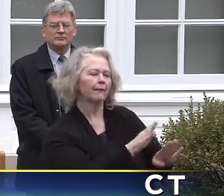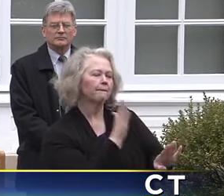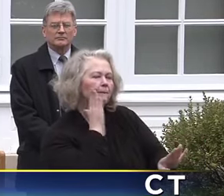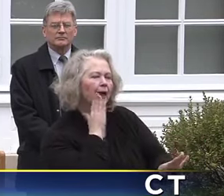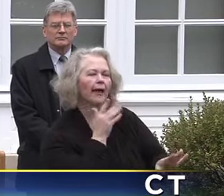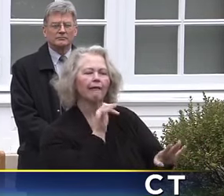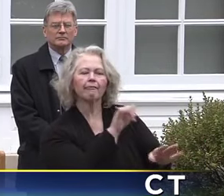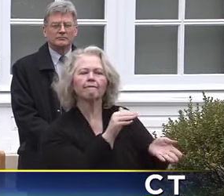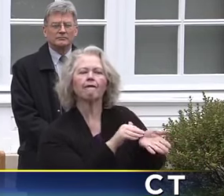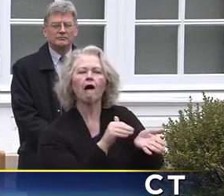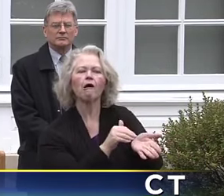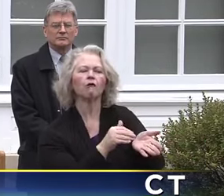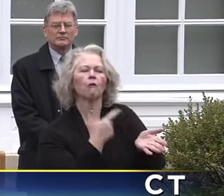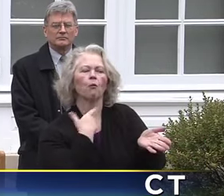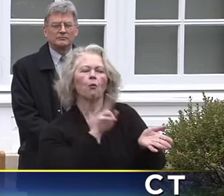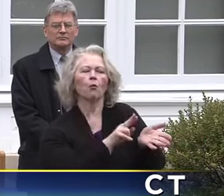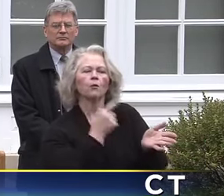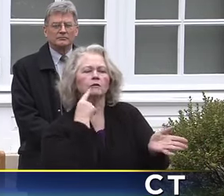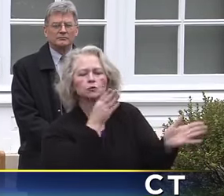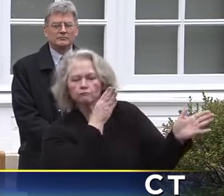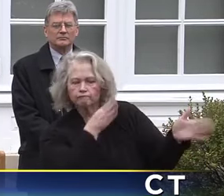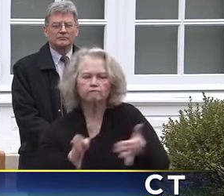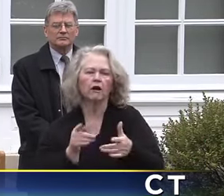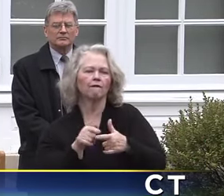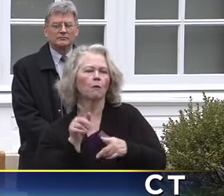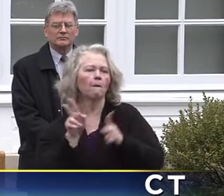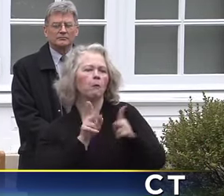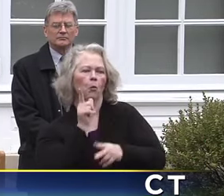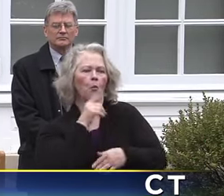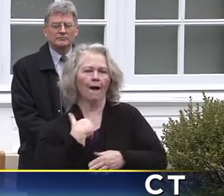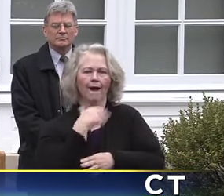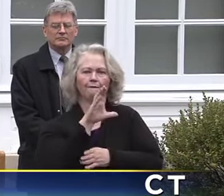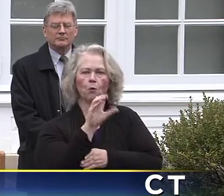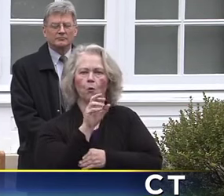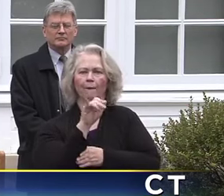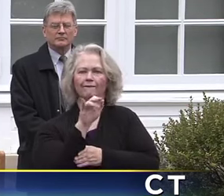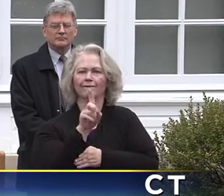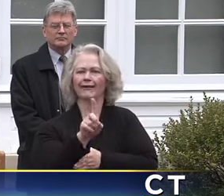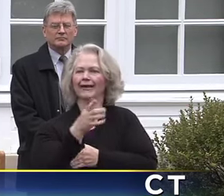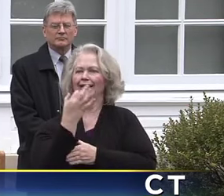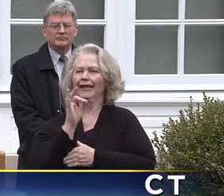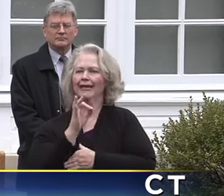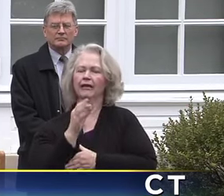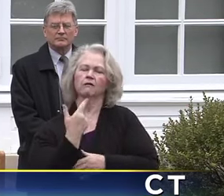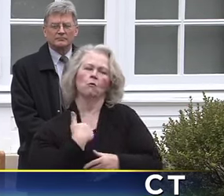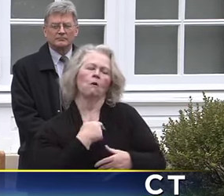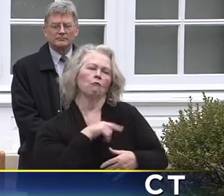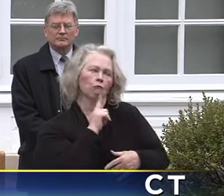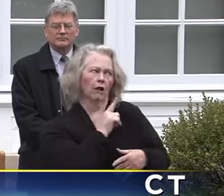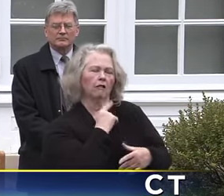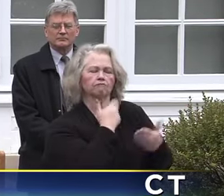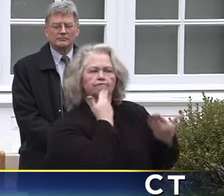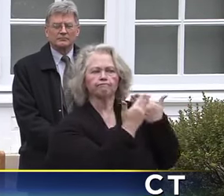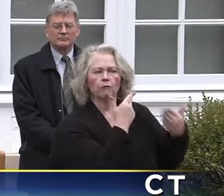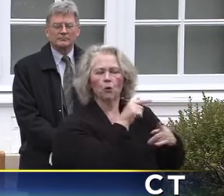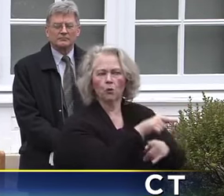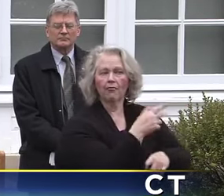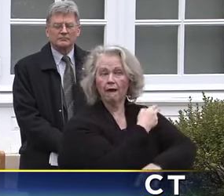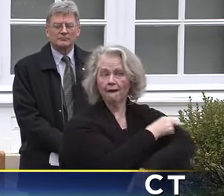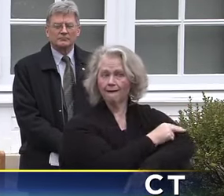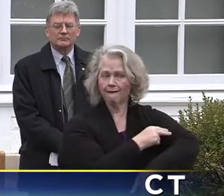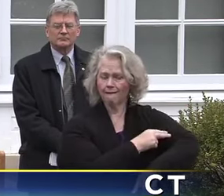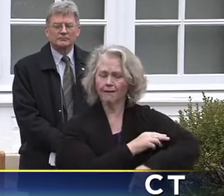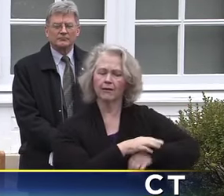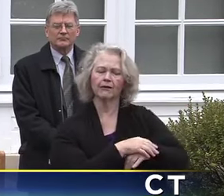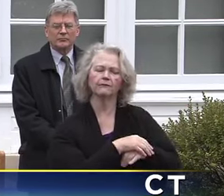take care of somebody who may have COVID-19. So I thank the hospitals who stepped up and I hope we continue to do that. We're also working with